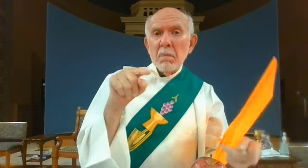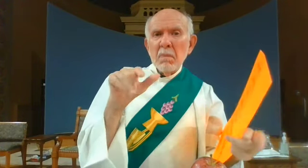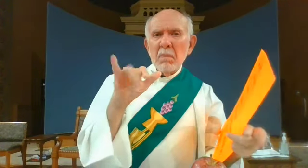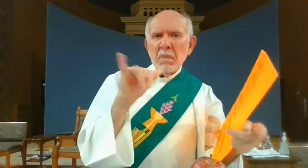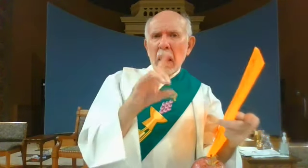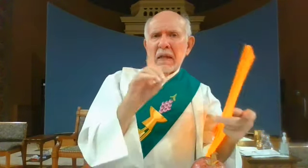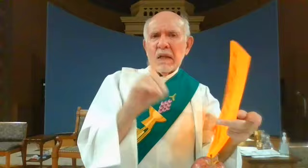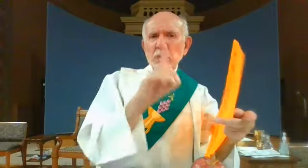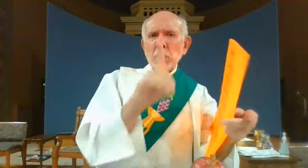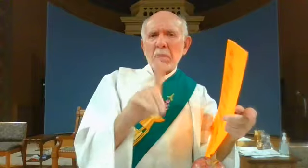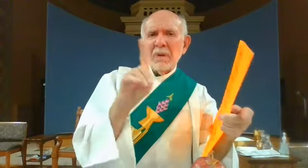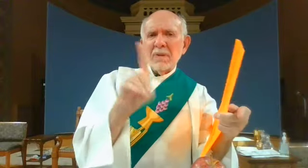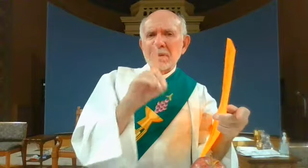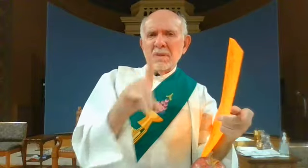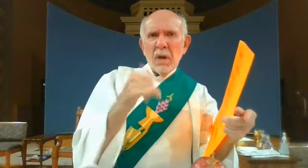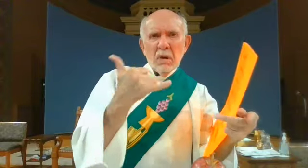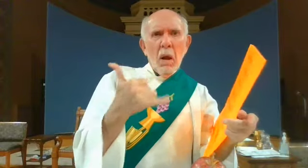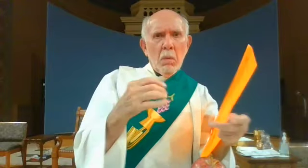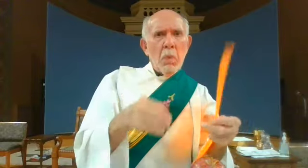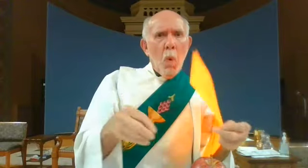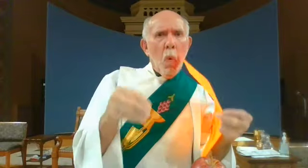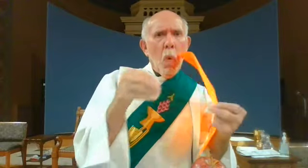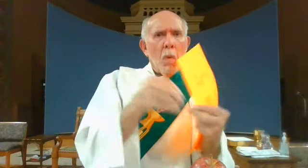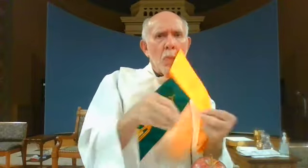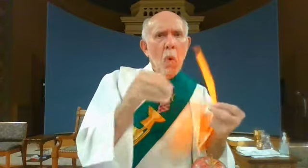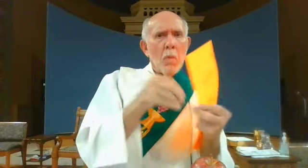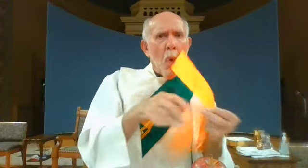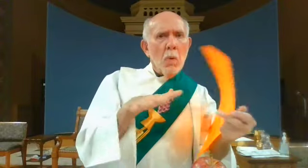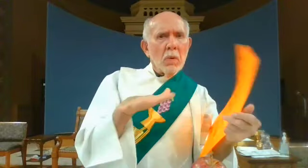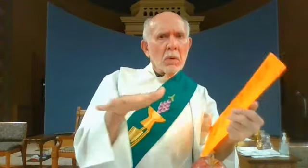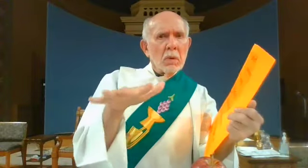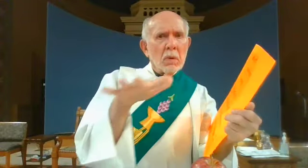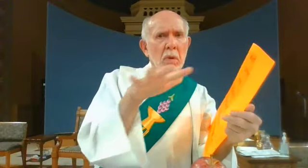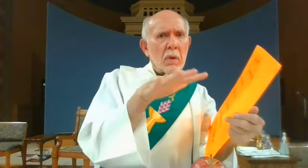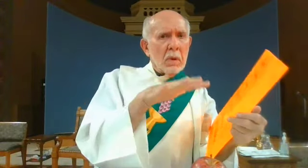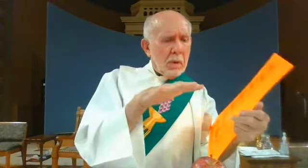that's discrimination it happens more and more